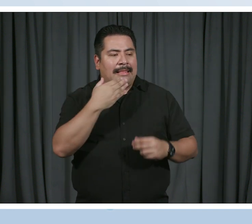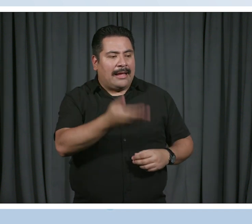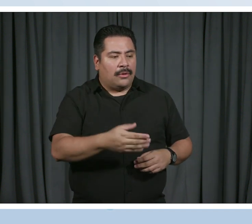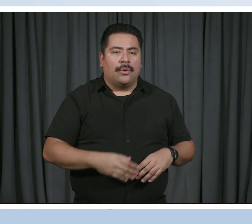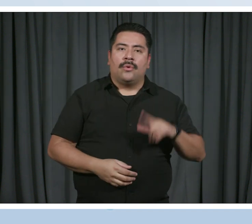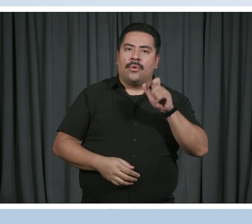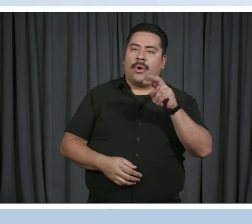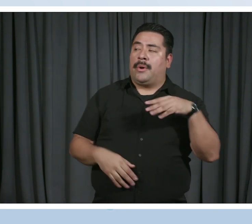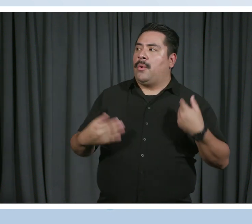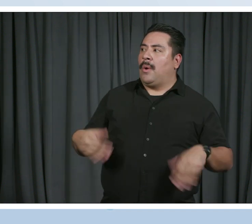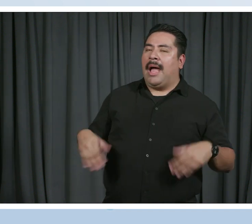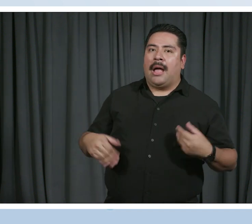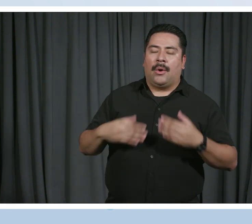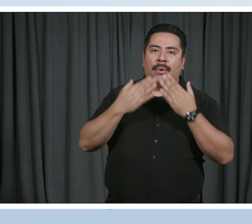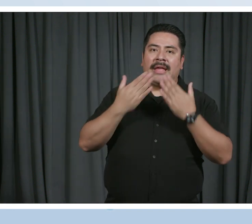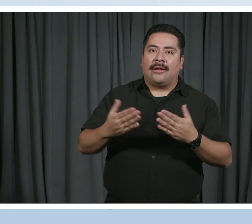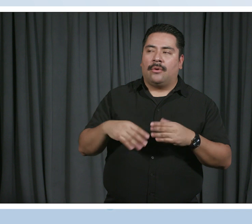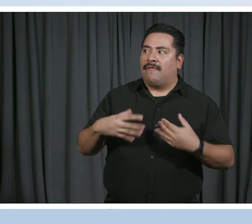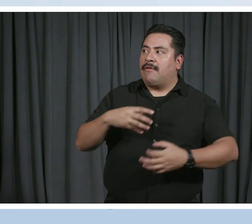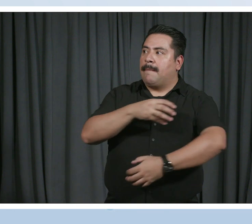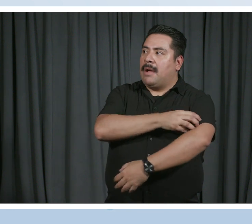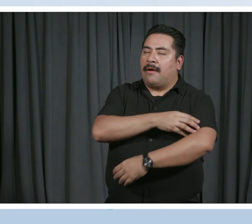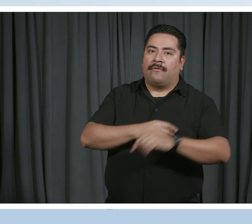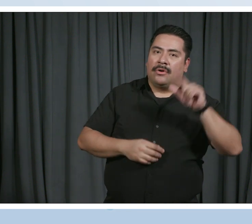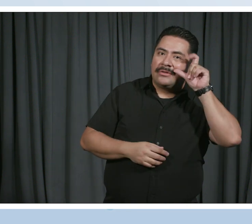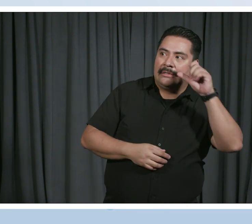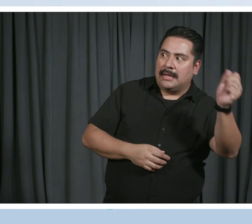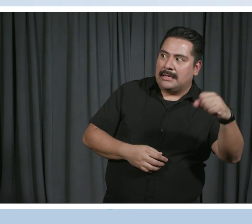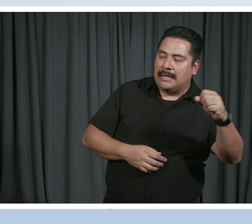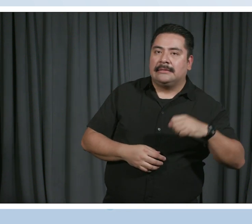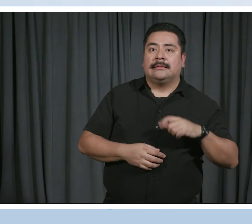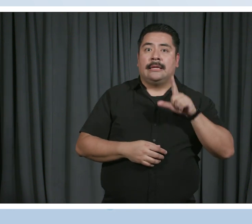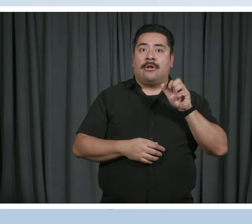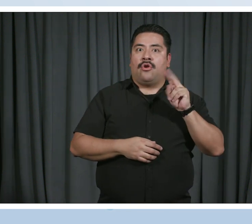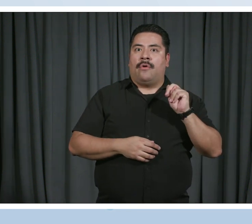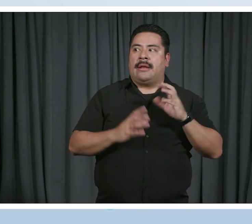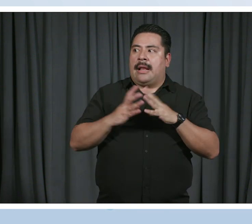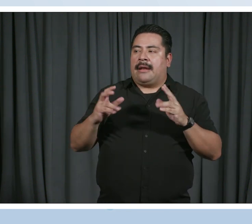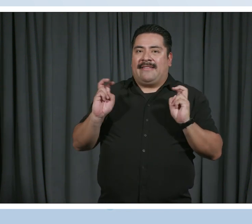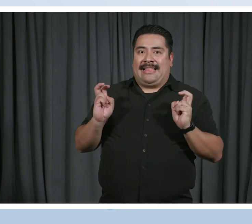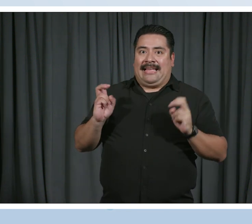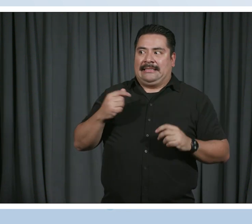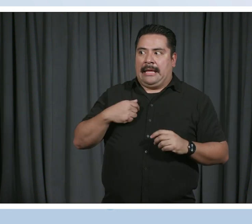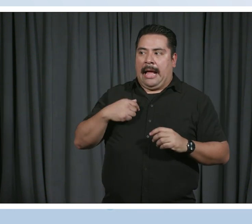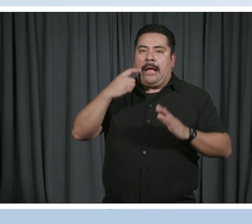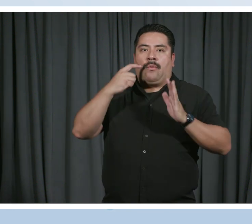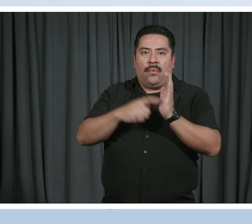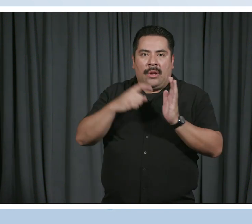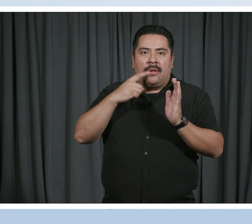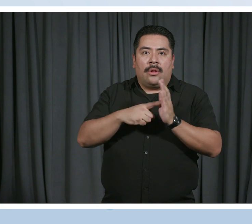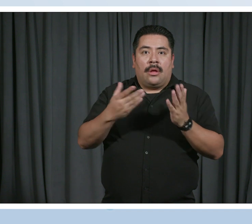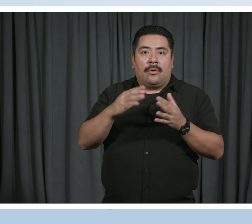Wow, thank you. That is so powerful. is. Lily, a lot of the themes at least that I picked out are